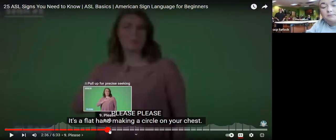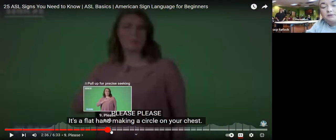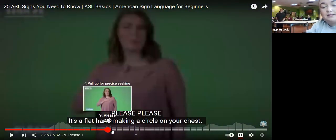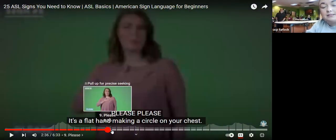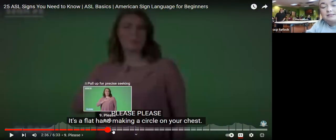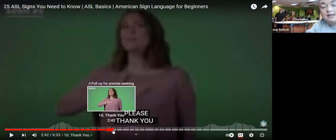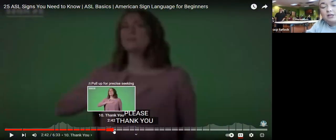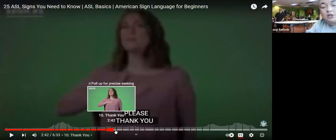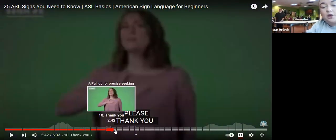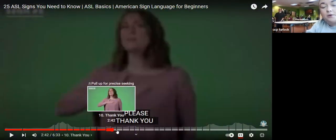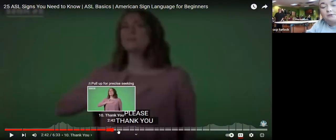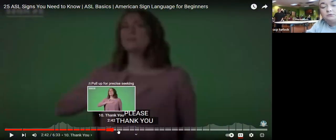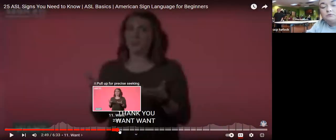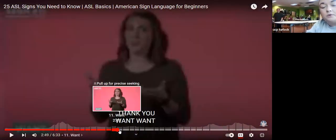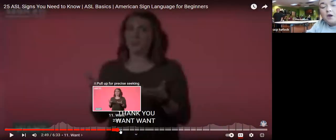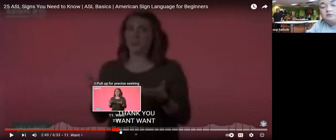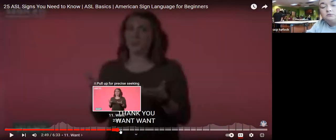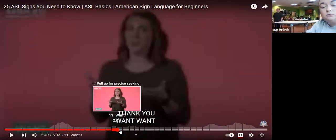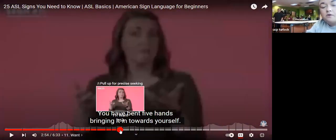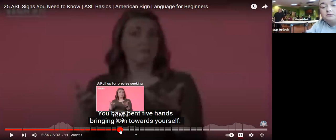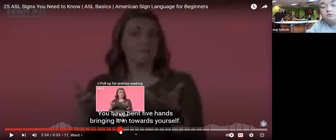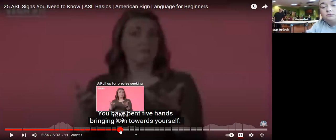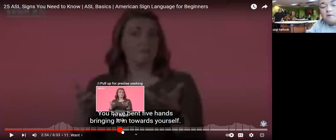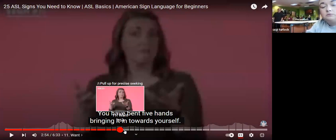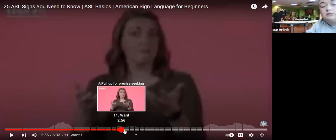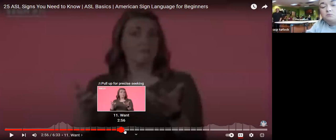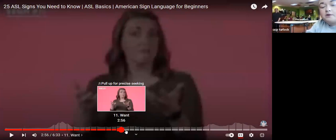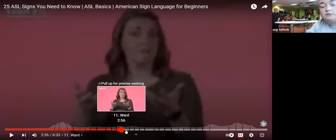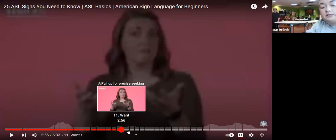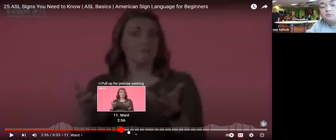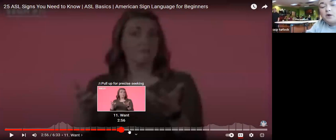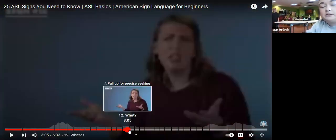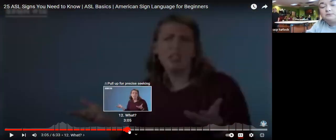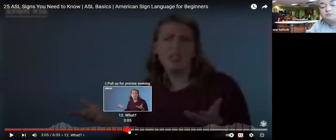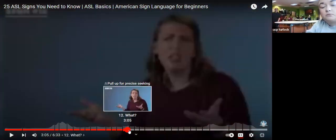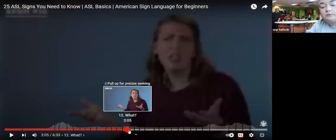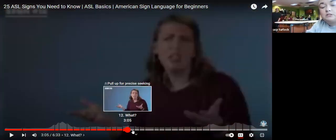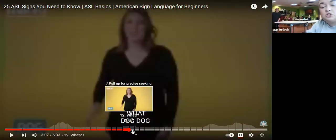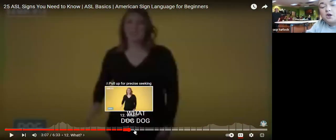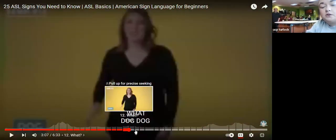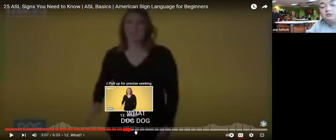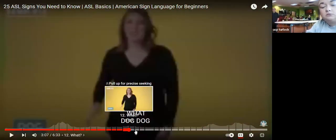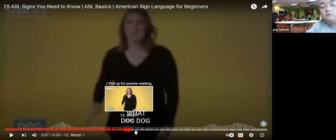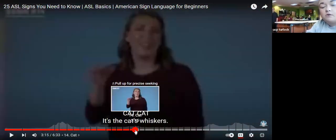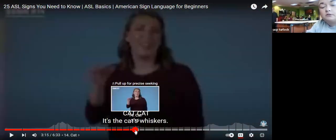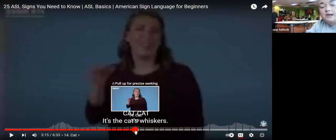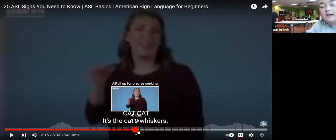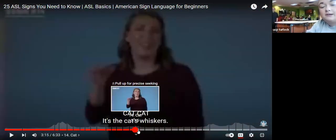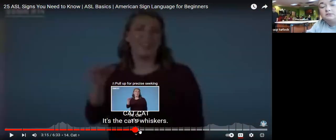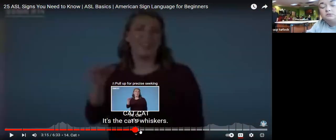we did please thank you we did once we did what we did dog